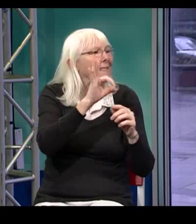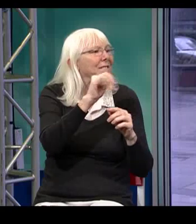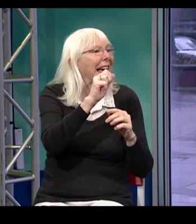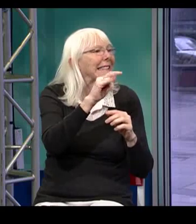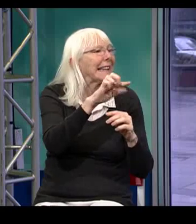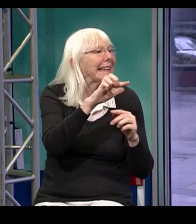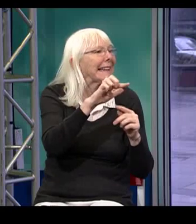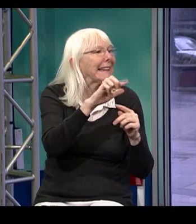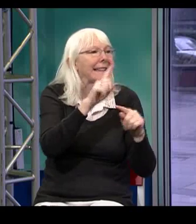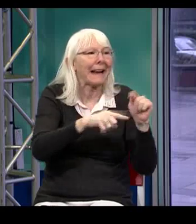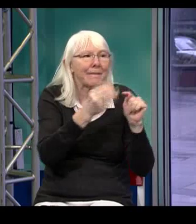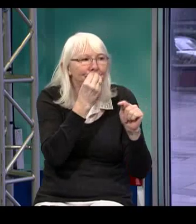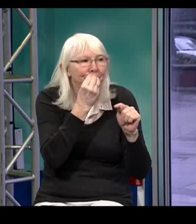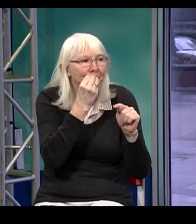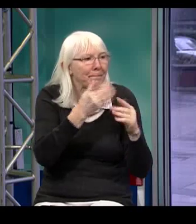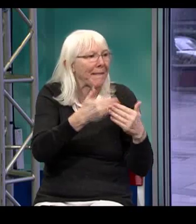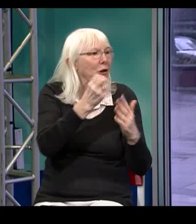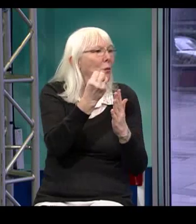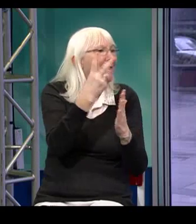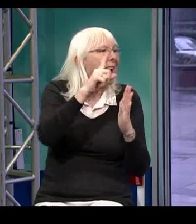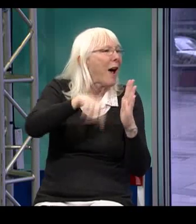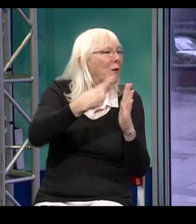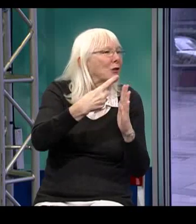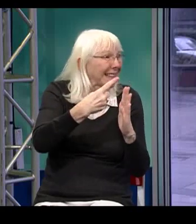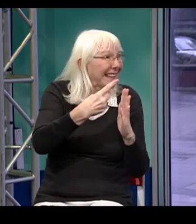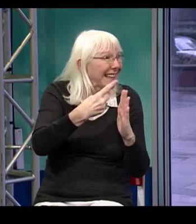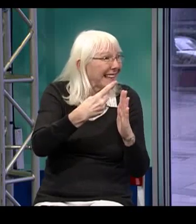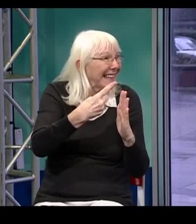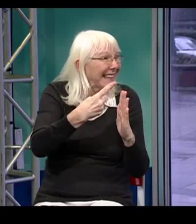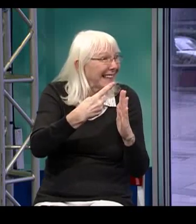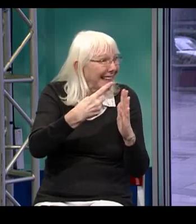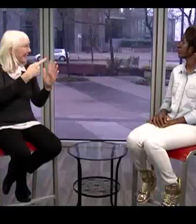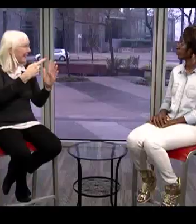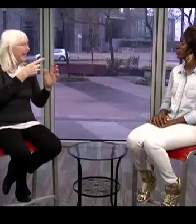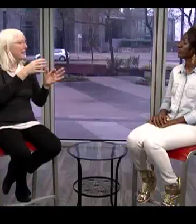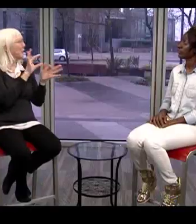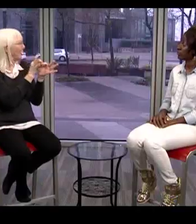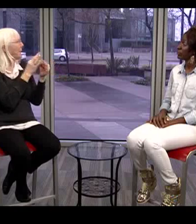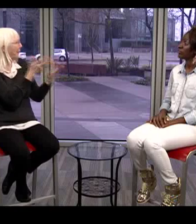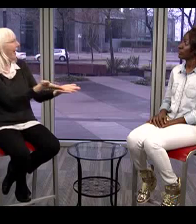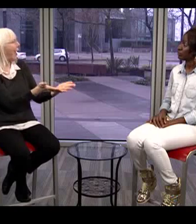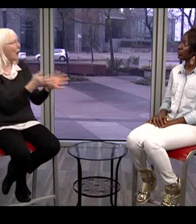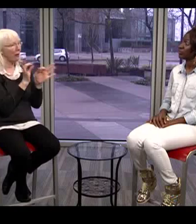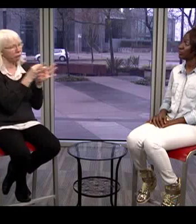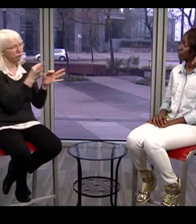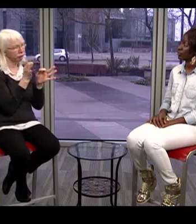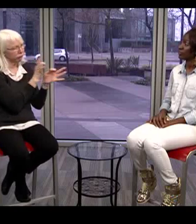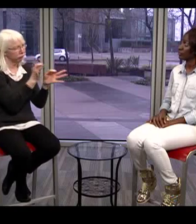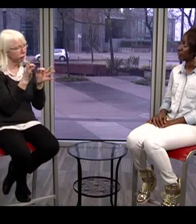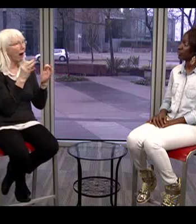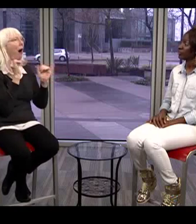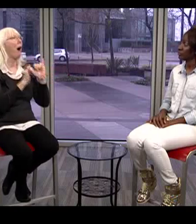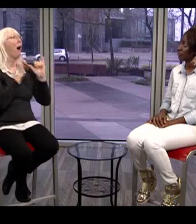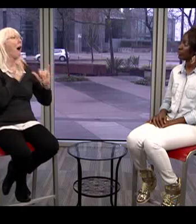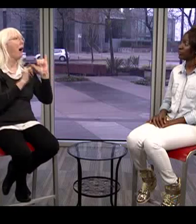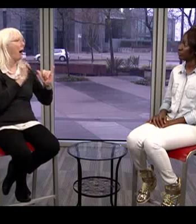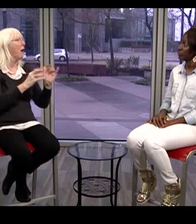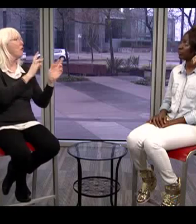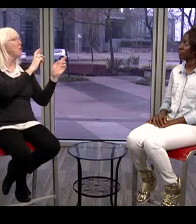as well. They can also make sure that they've followed the correct instructions about how to prepare for surgery. For instance,